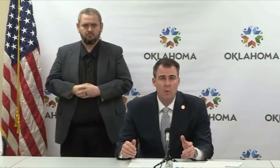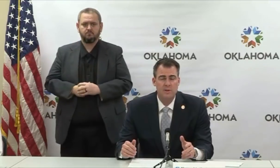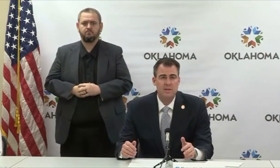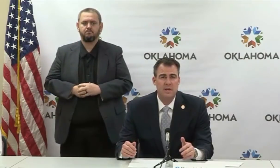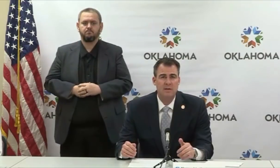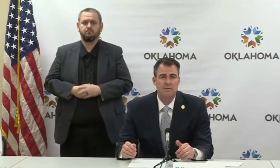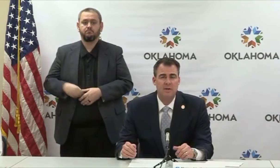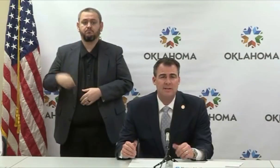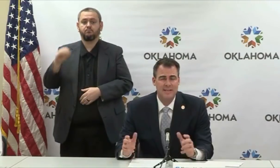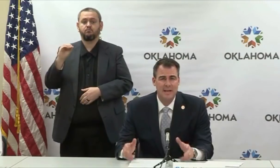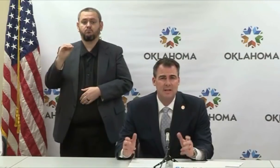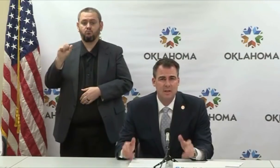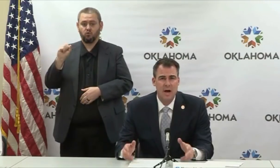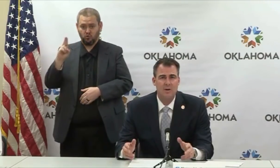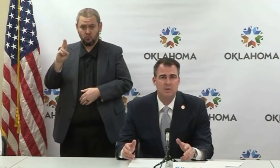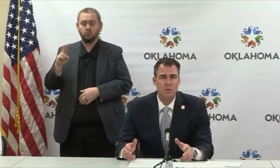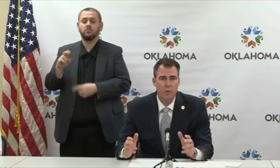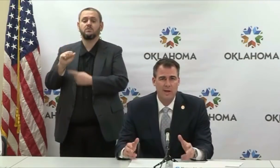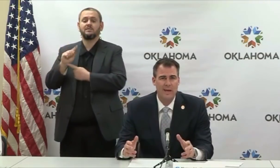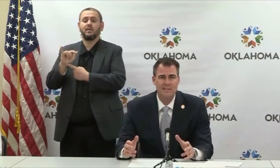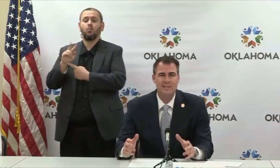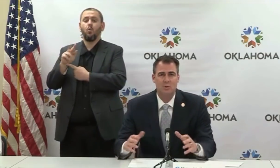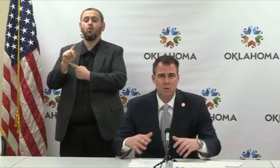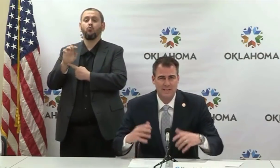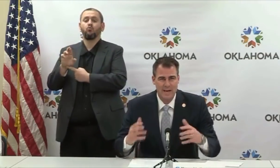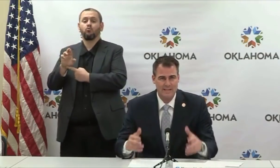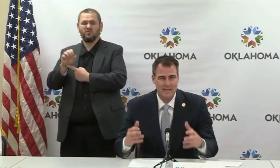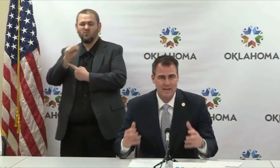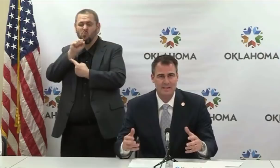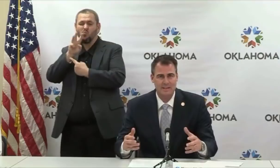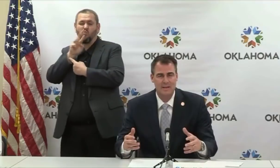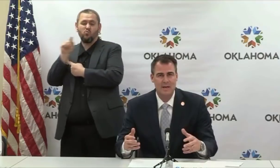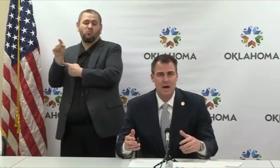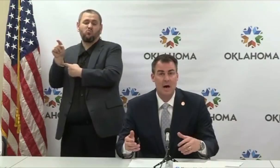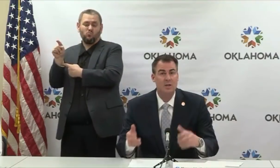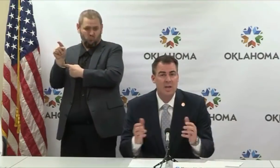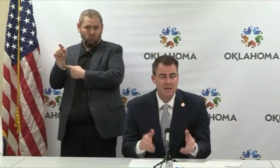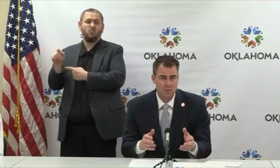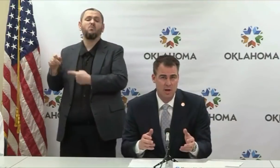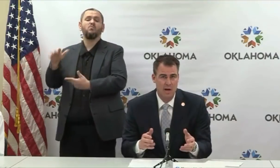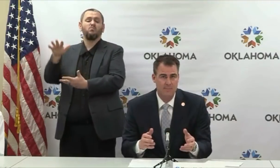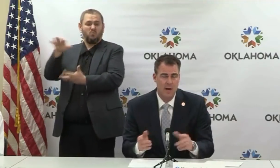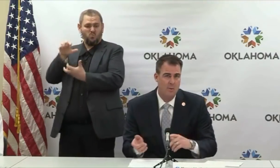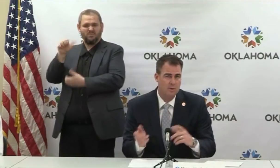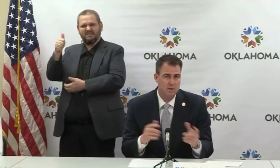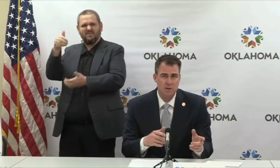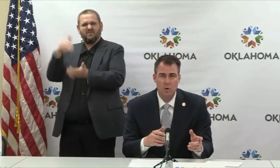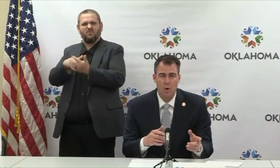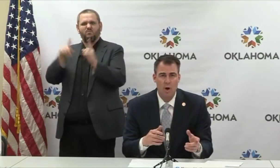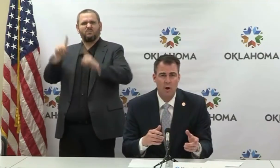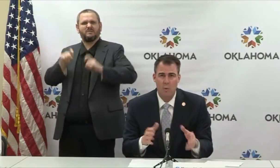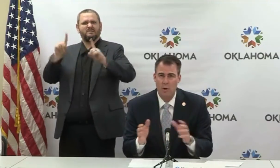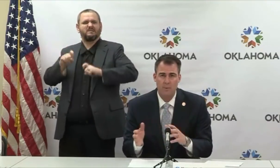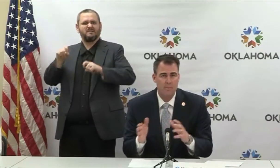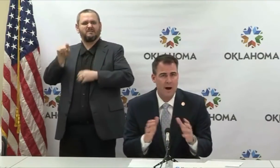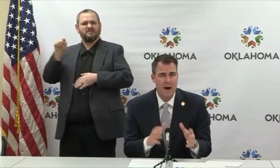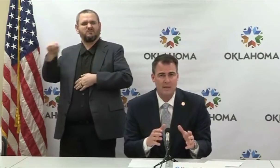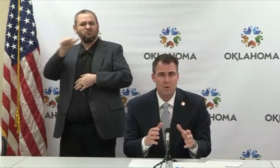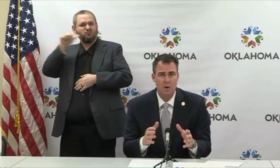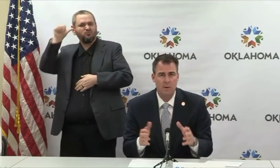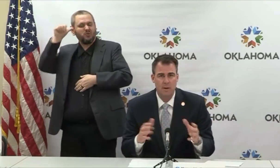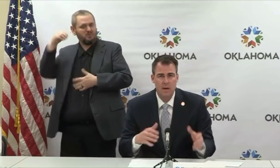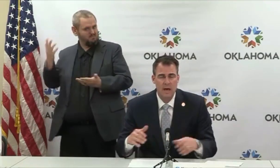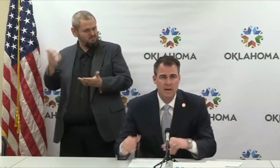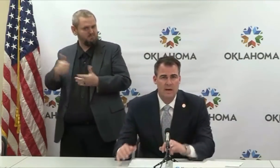received 10,000 reagents or test kits yesterday and I was in Stillwater. I wanted to put my